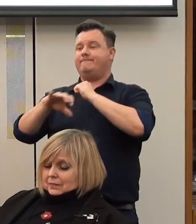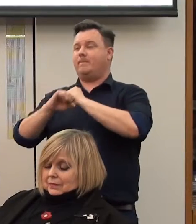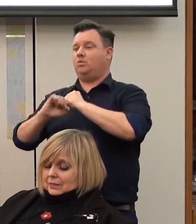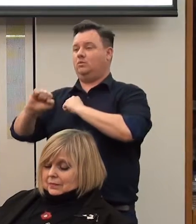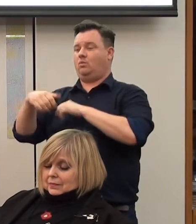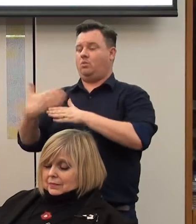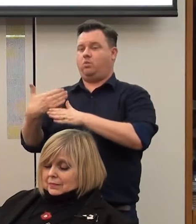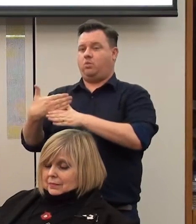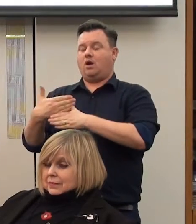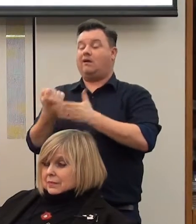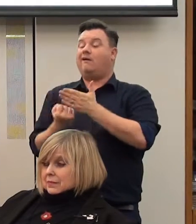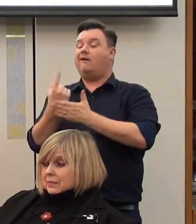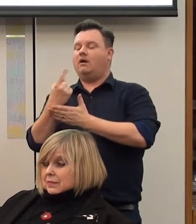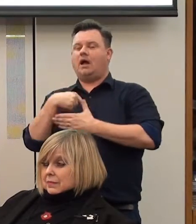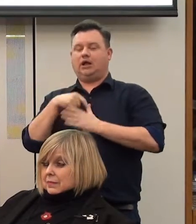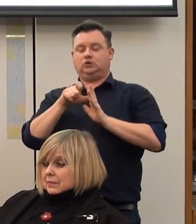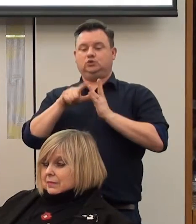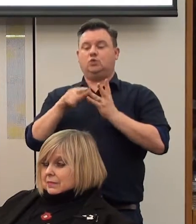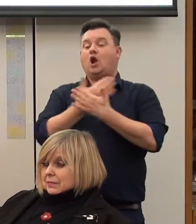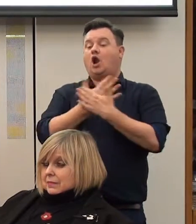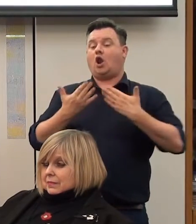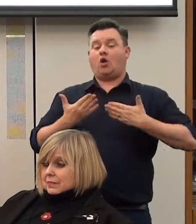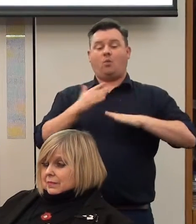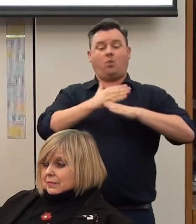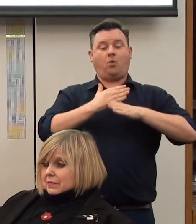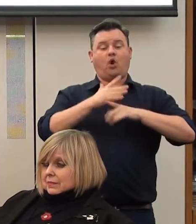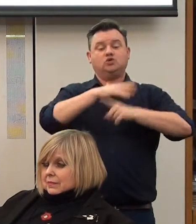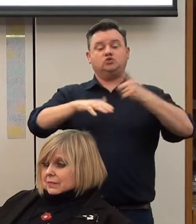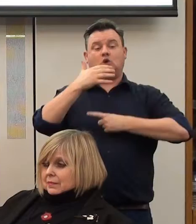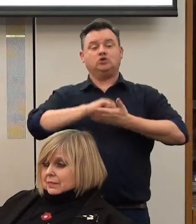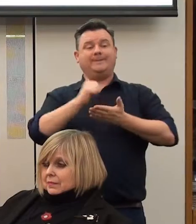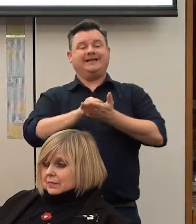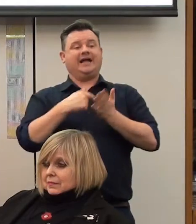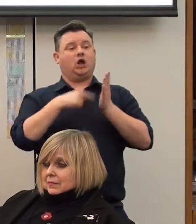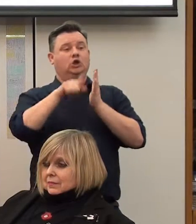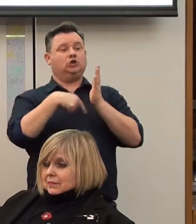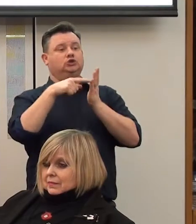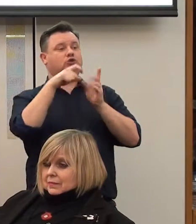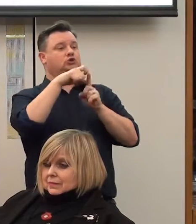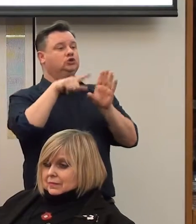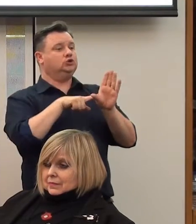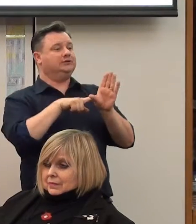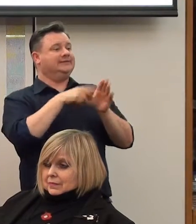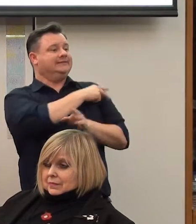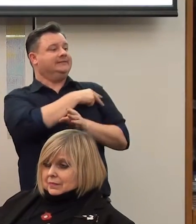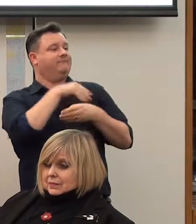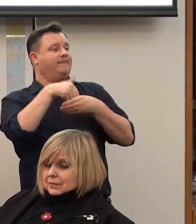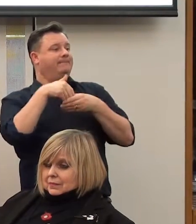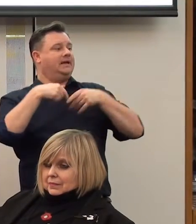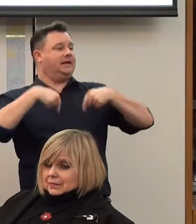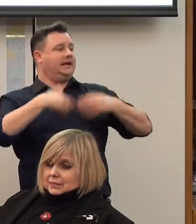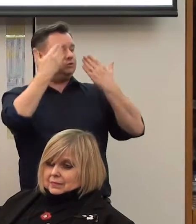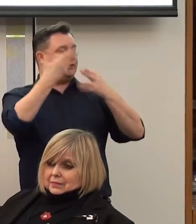work that is happening and we do lots of work on social media. Judy, one of our staff members, was here. don't know if she still is here,